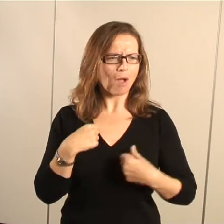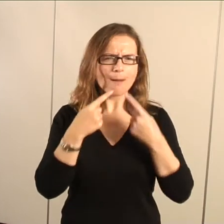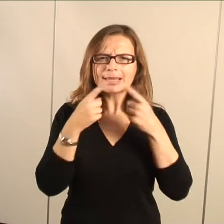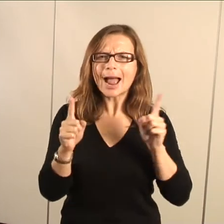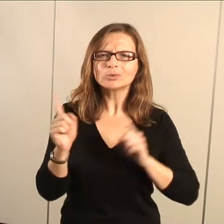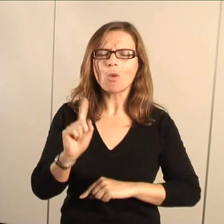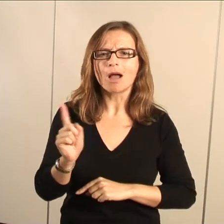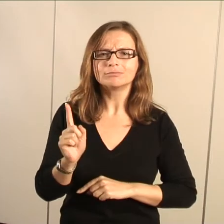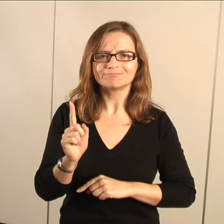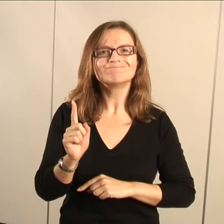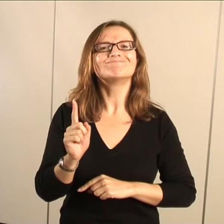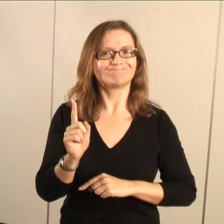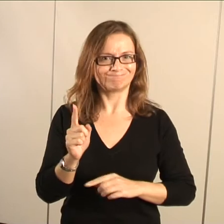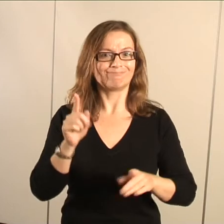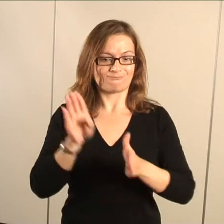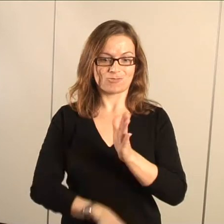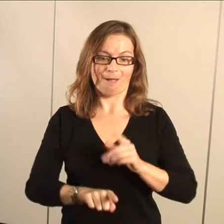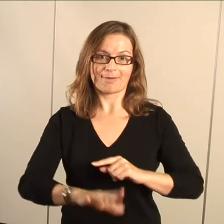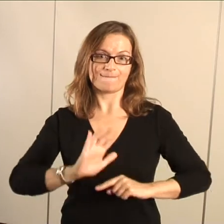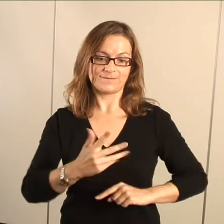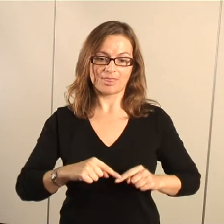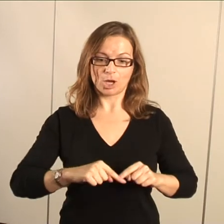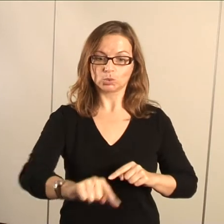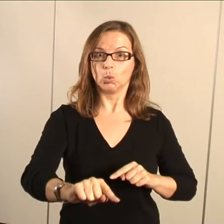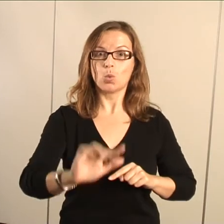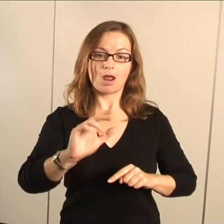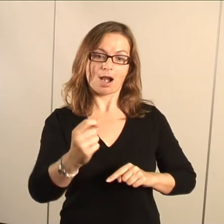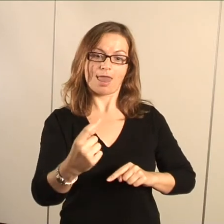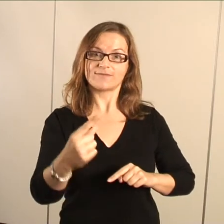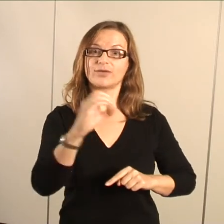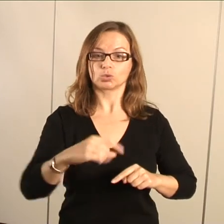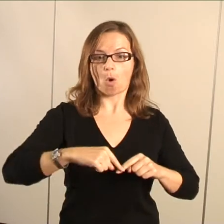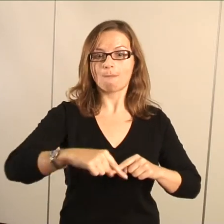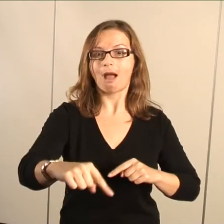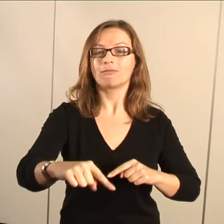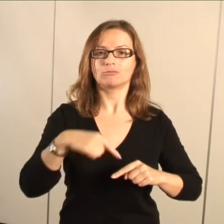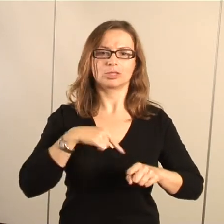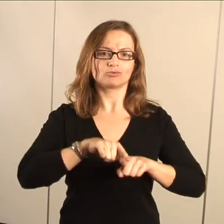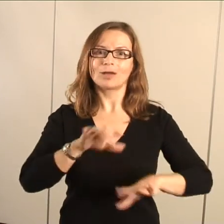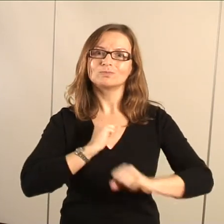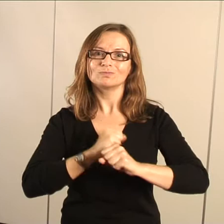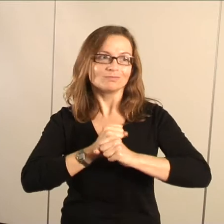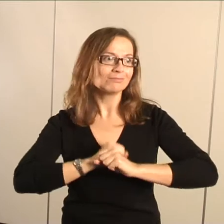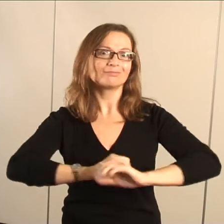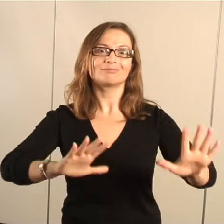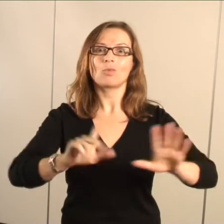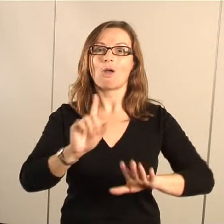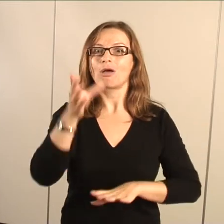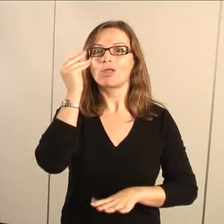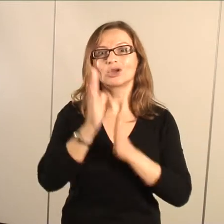So you might wonder what I'm doing, what this announcement is about, but from the 5th to the 11th of October, we're trying to promote Learn